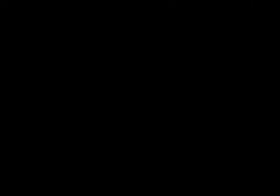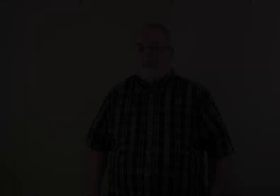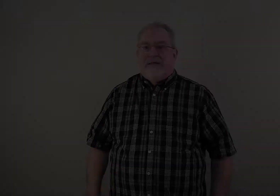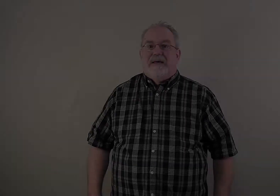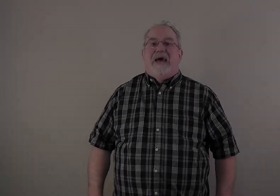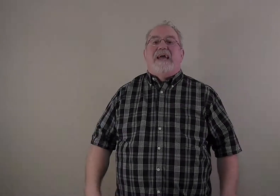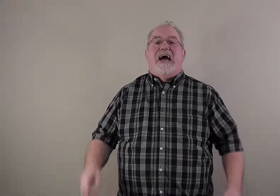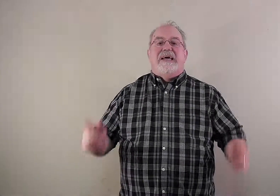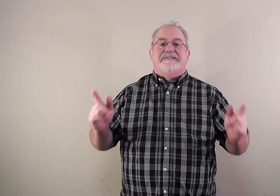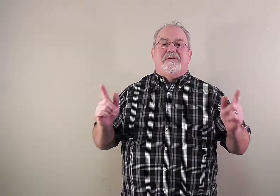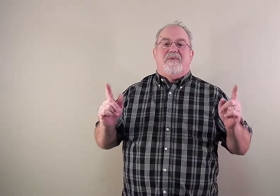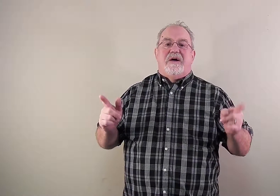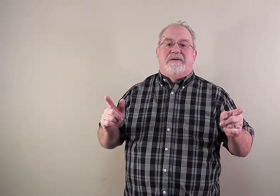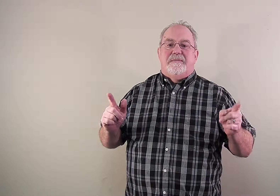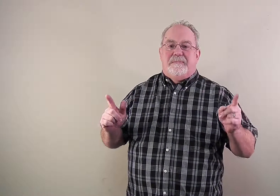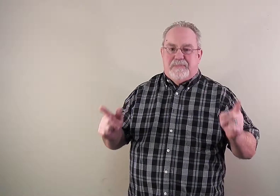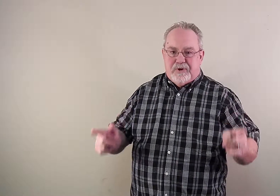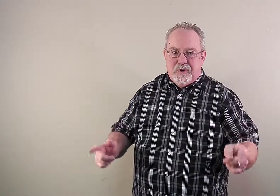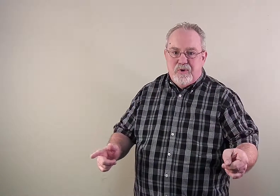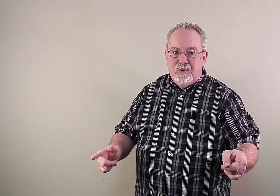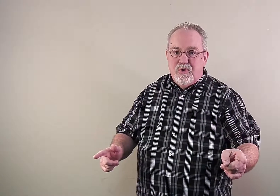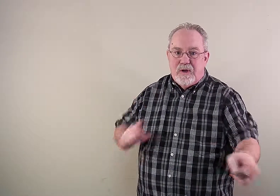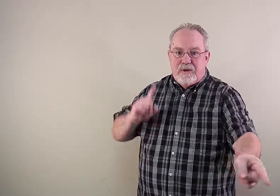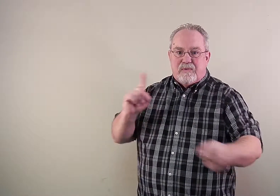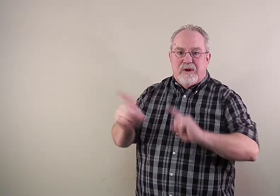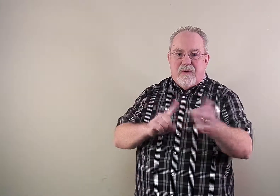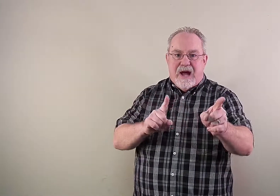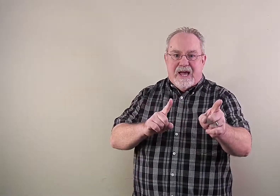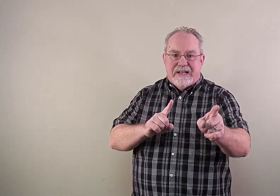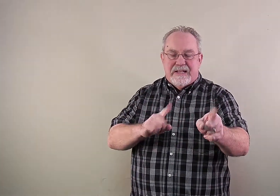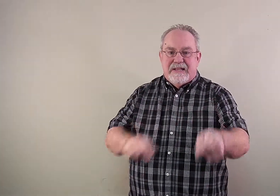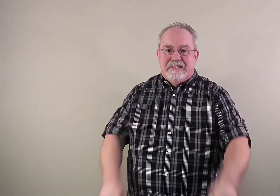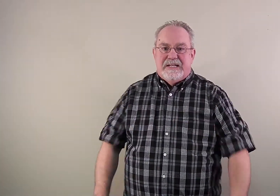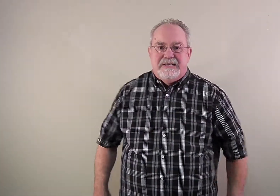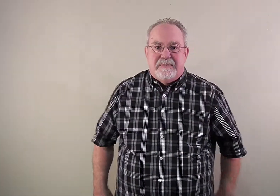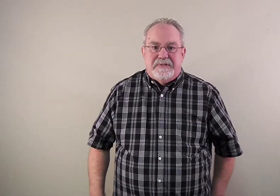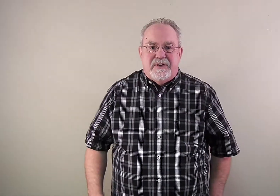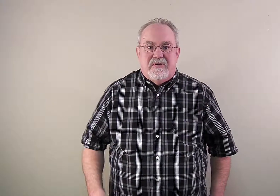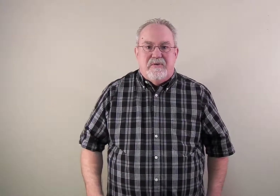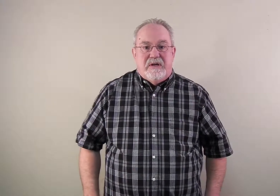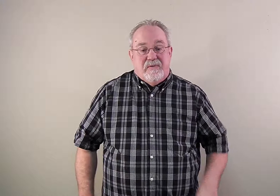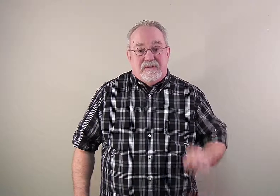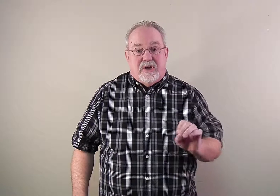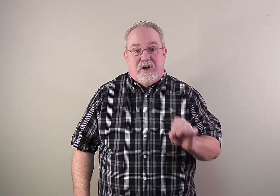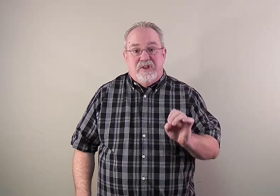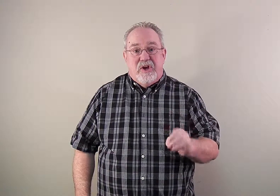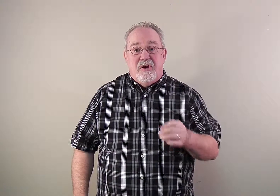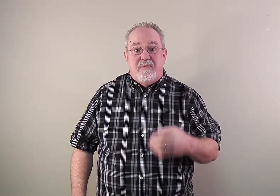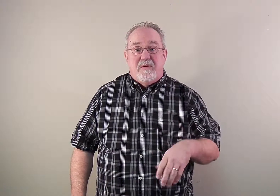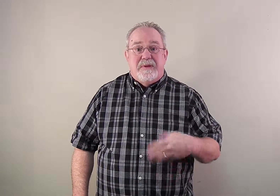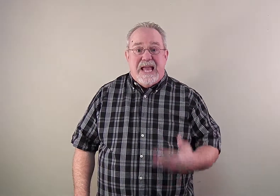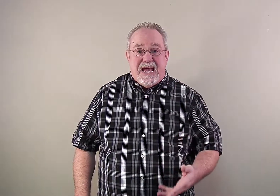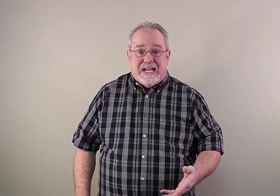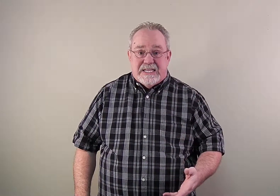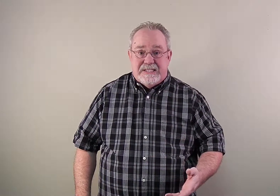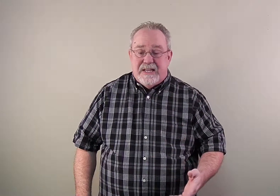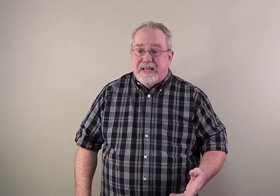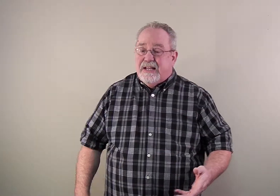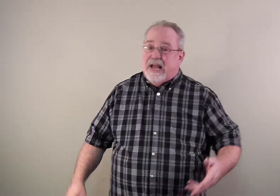Hey guys, welcome to Rewind. Today's episode was called No More Bananas. Now,